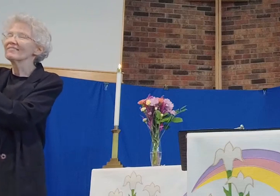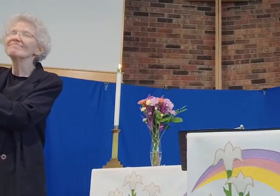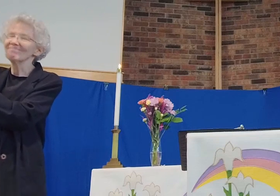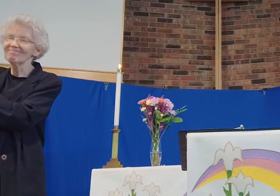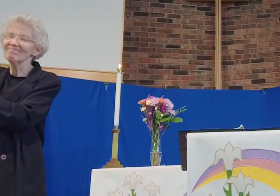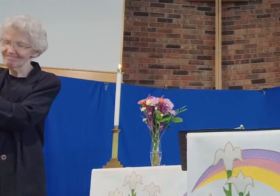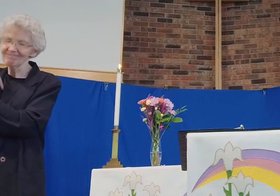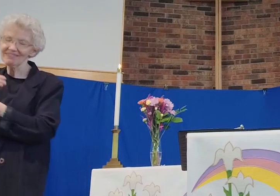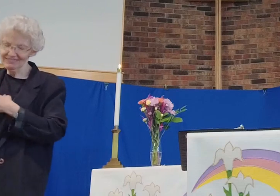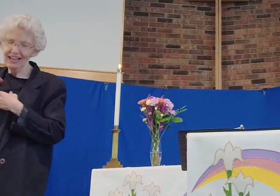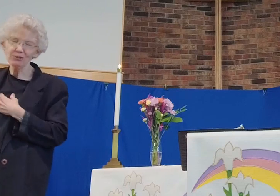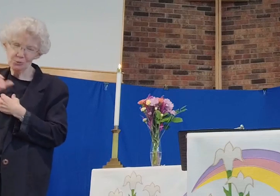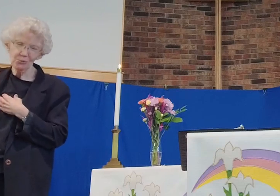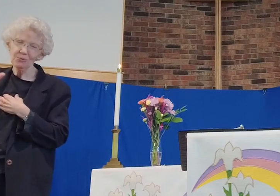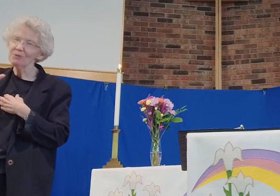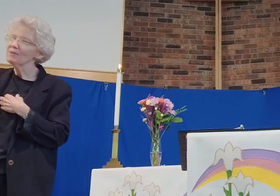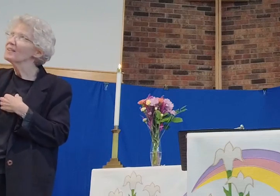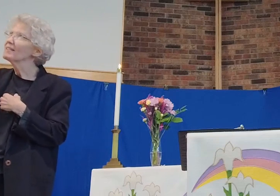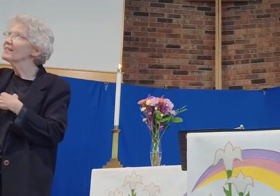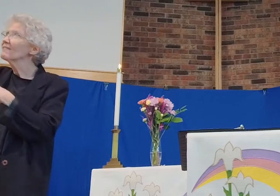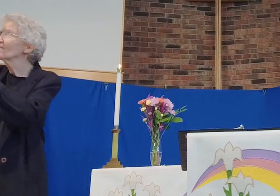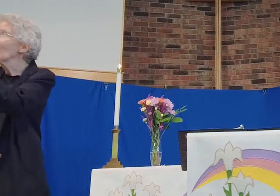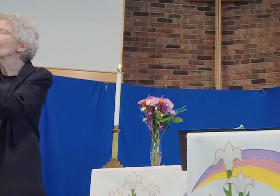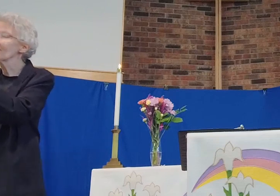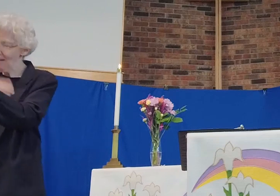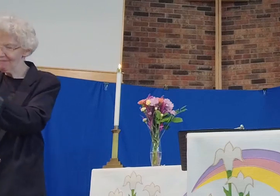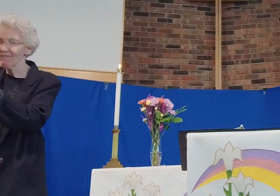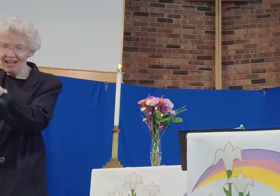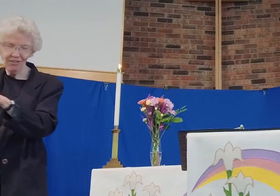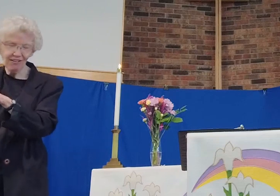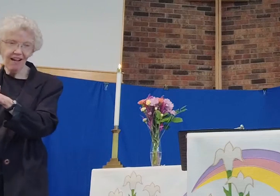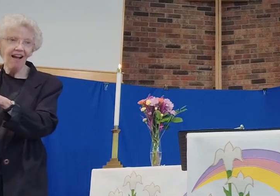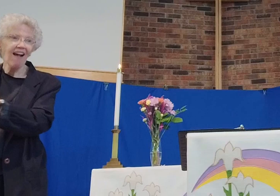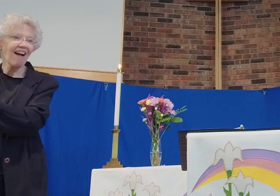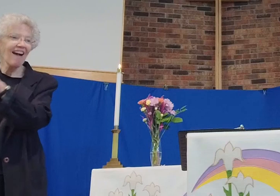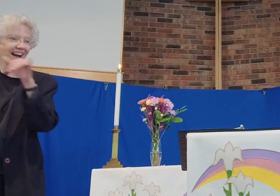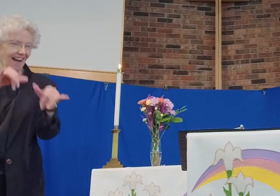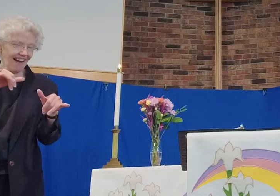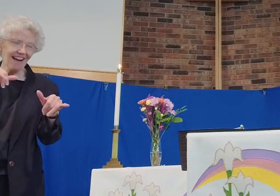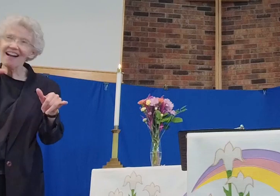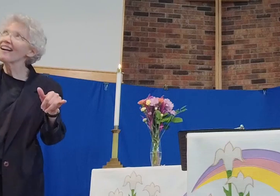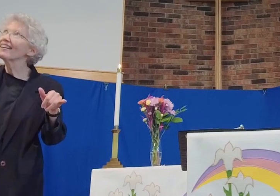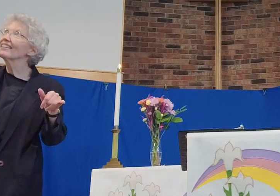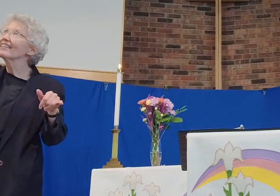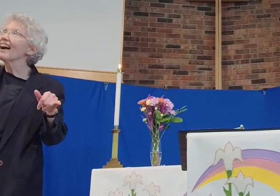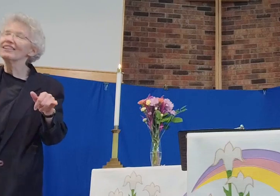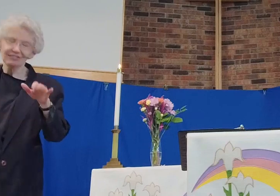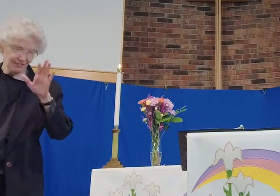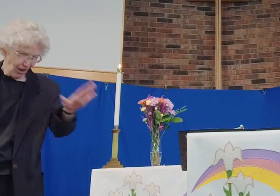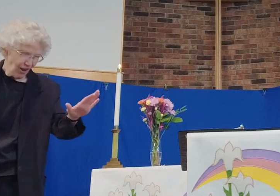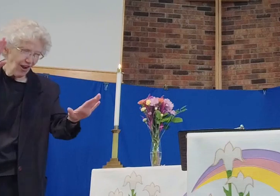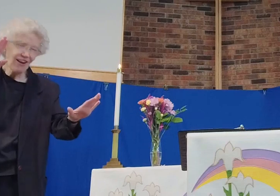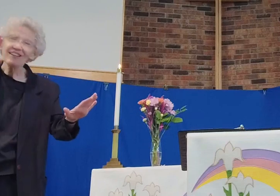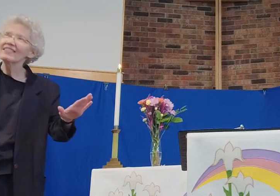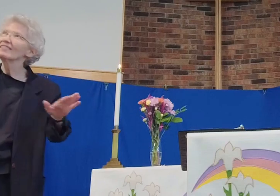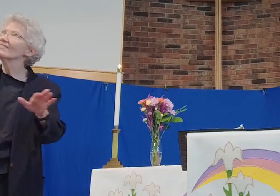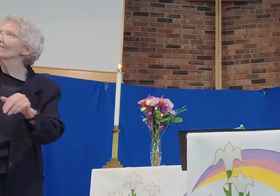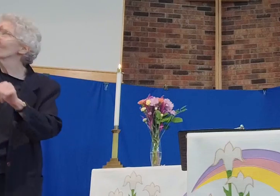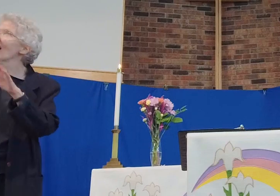But tell my disciples, I am going to the one who is my Father and my God as well as your Father and